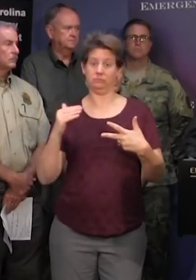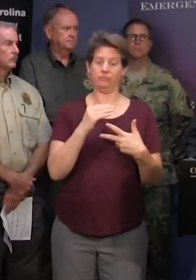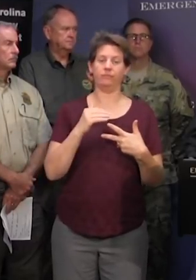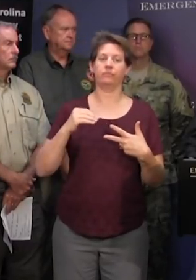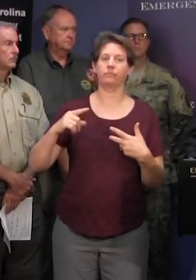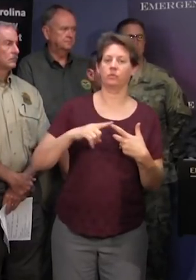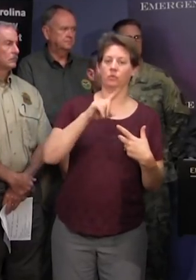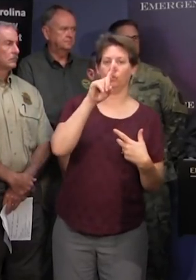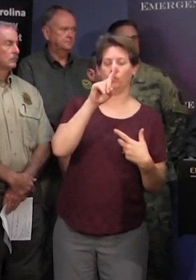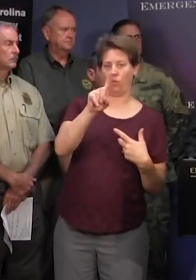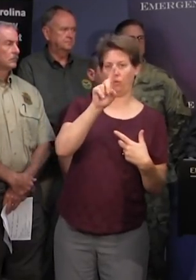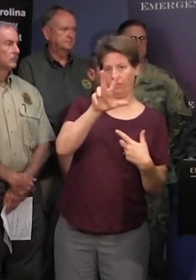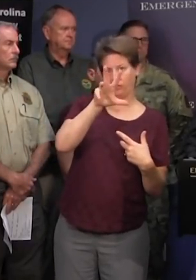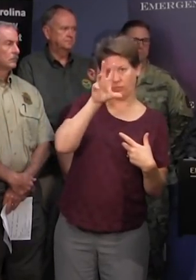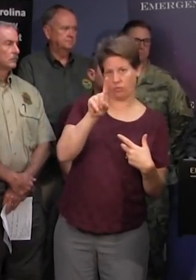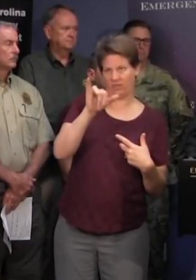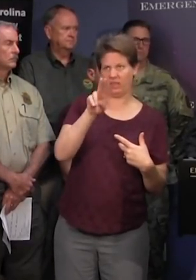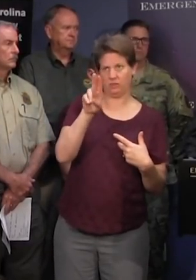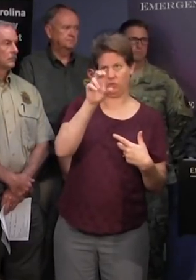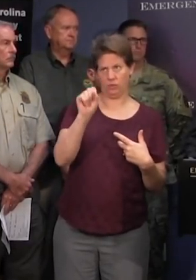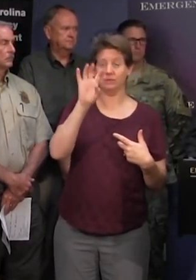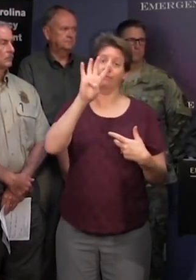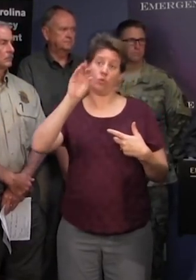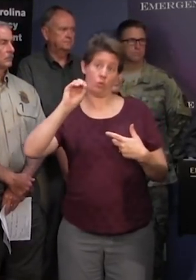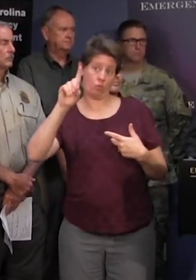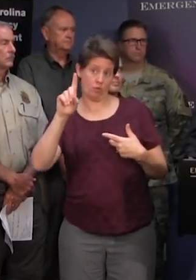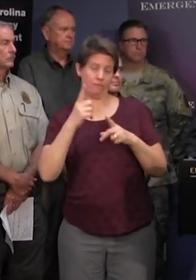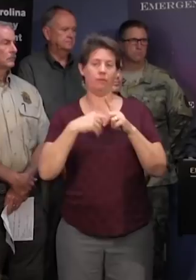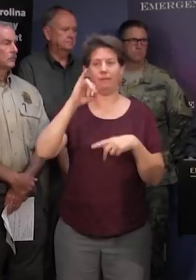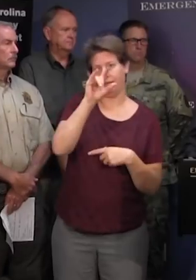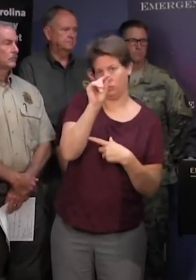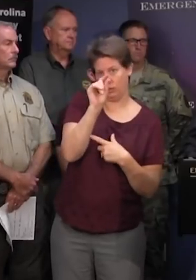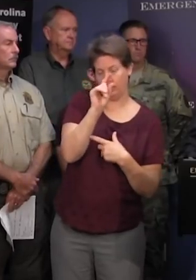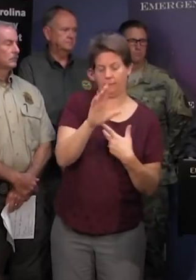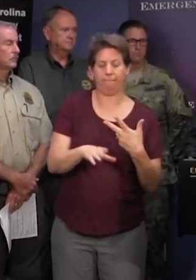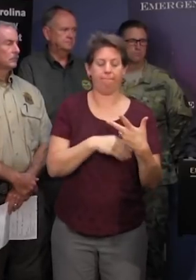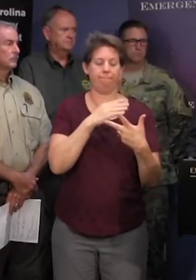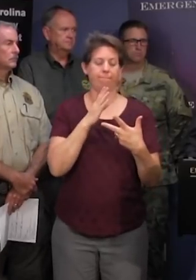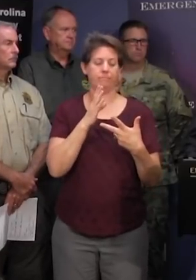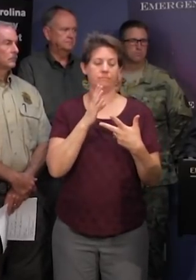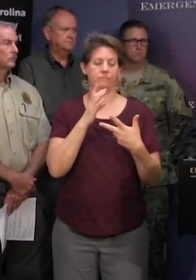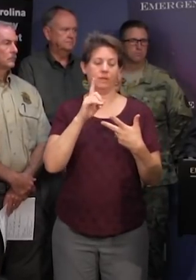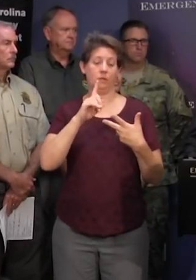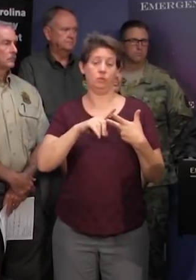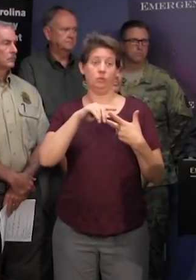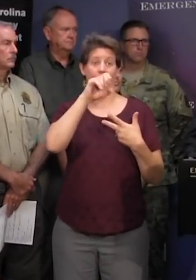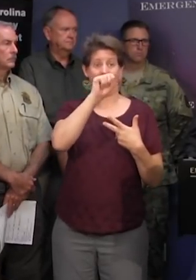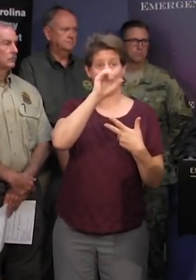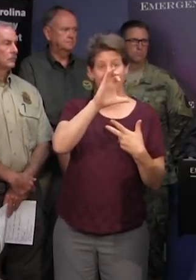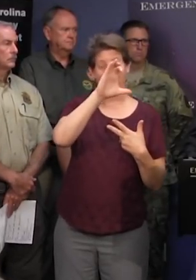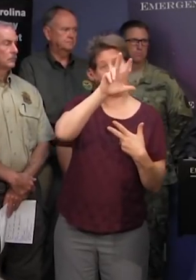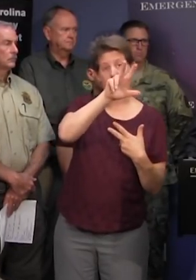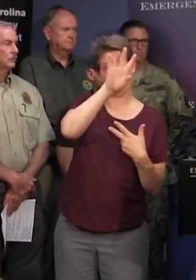exit 131 uh that's us 401 off of i-20 to sc 403